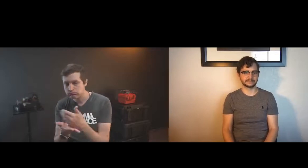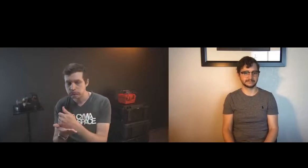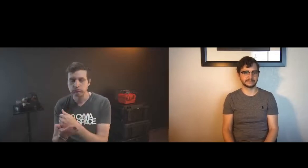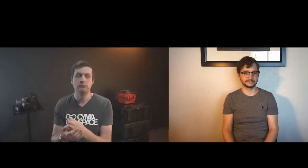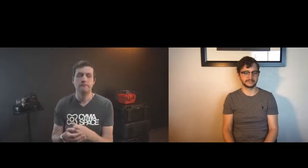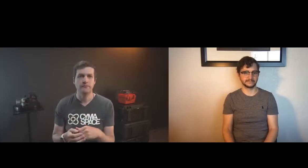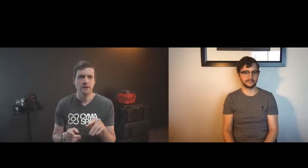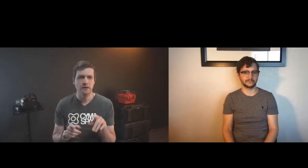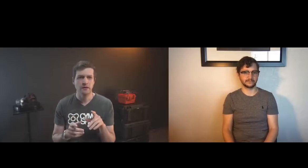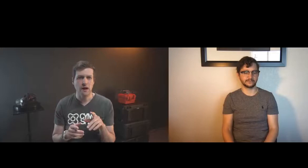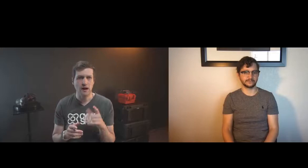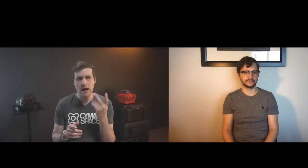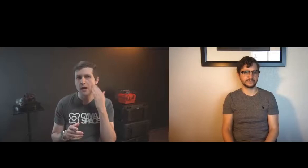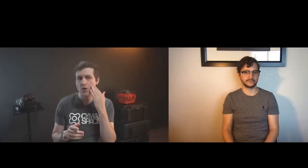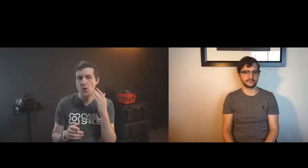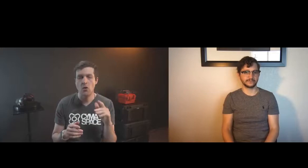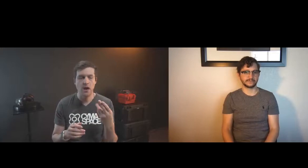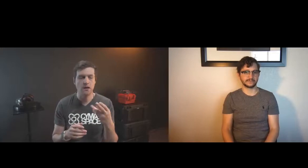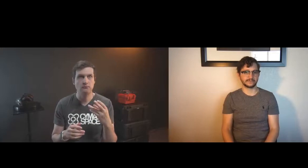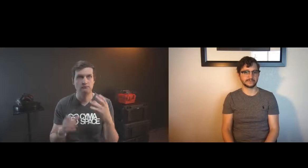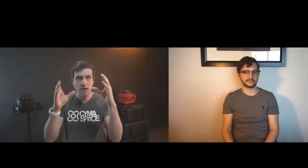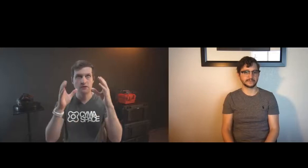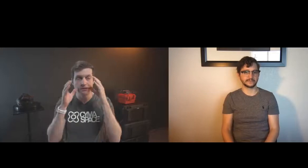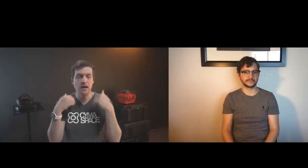mouth and can capture mouth movements